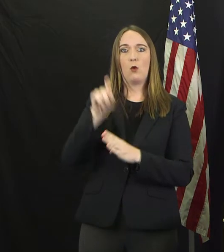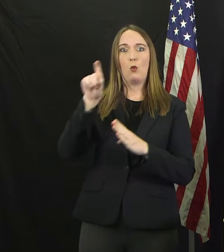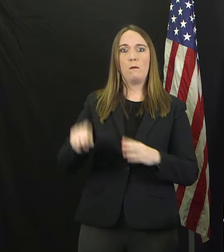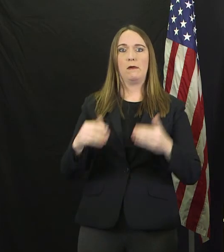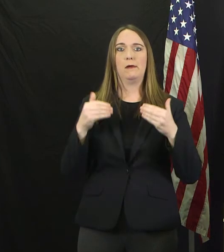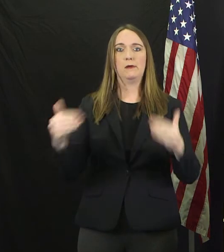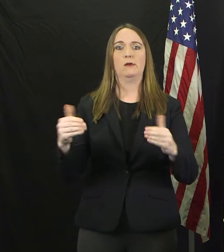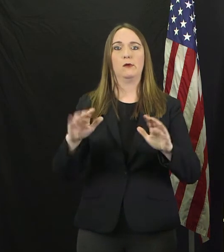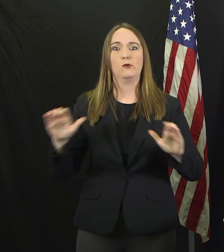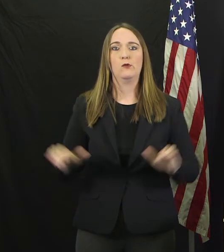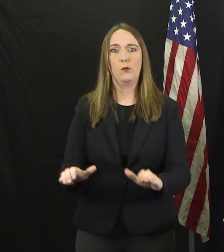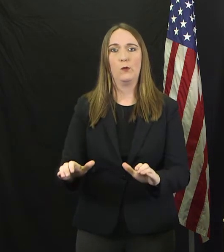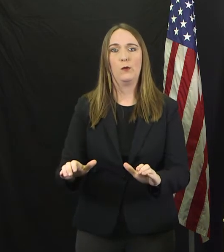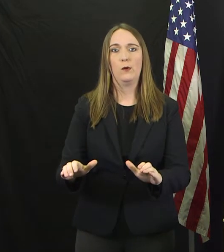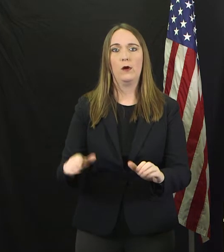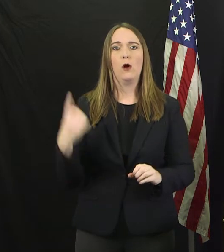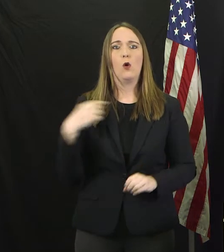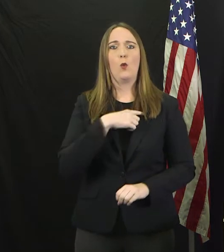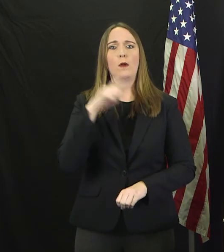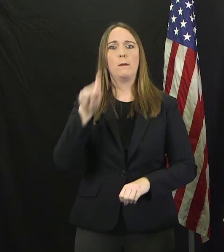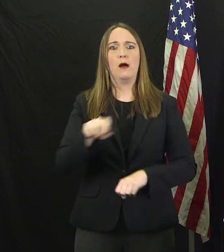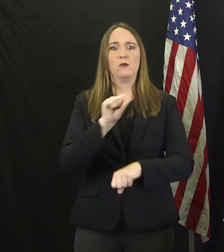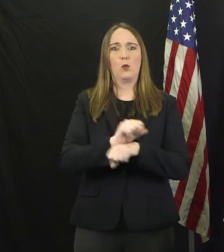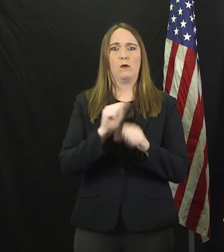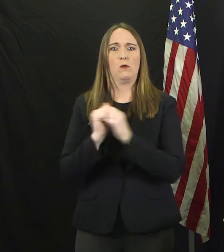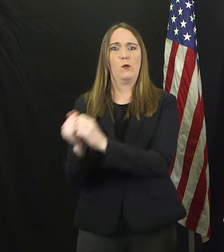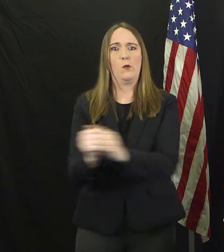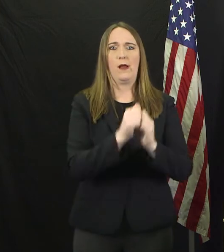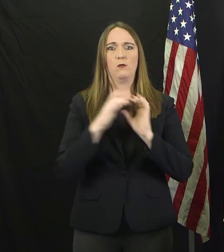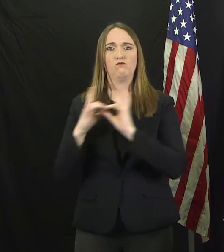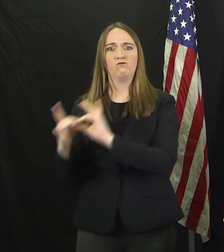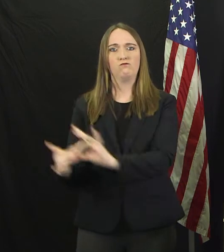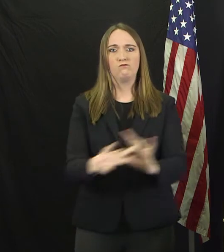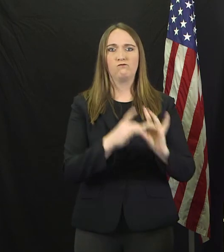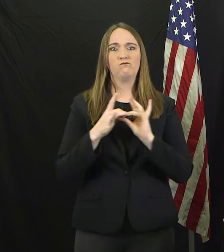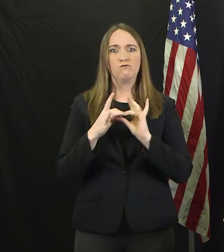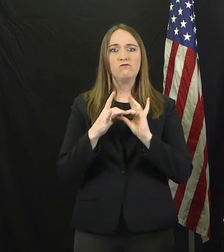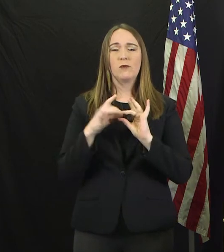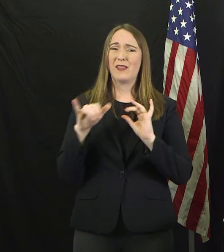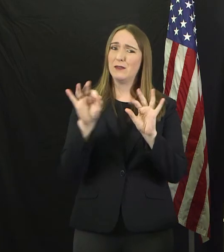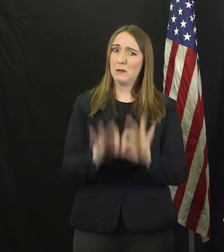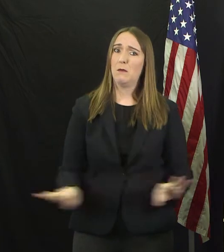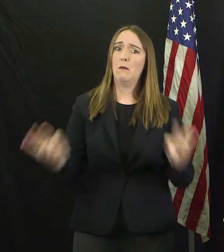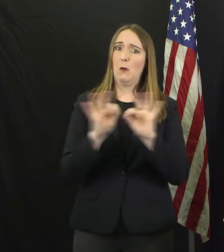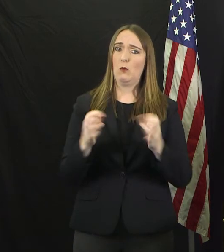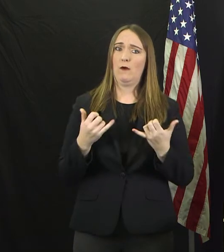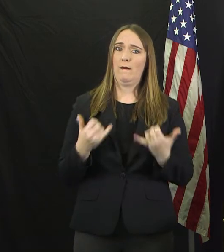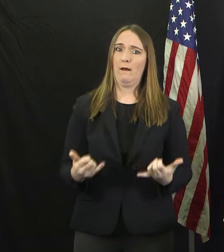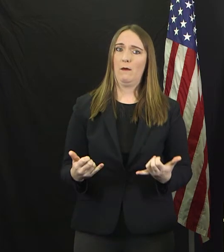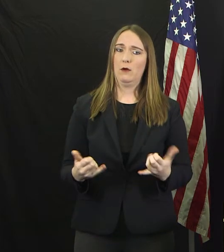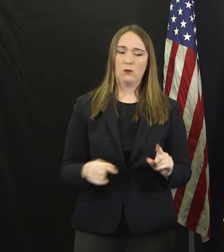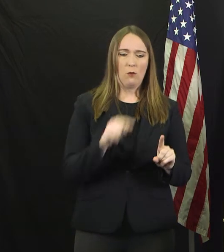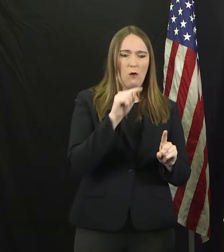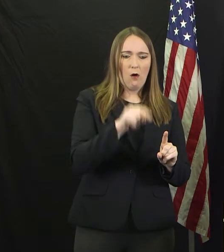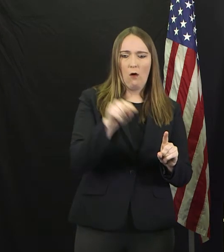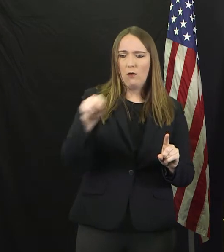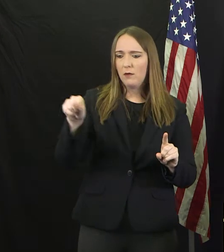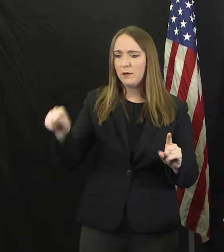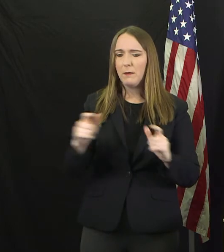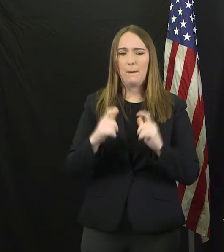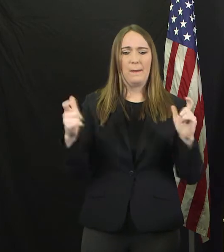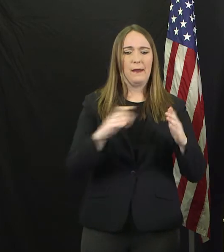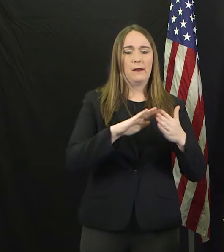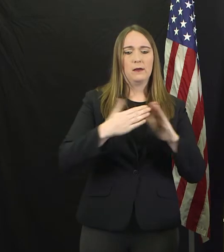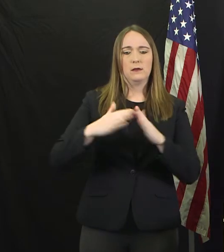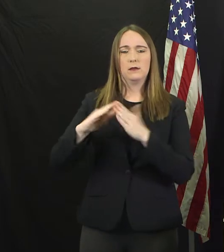is critical in this stage. So we're working with all of the big city mayors and the big city county